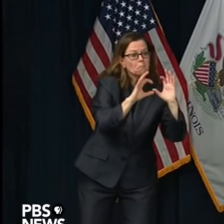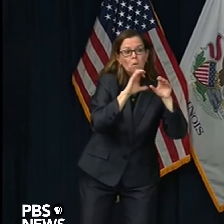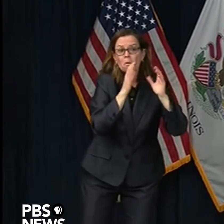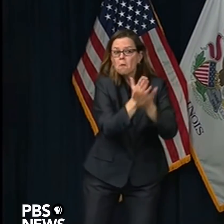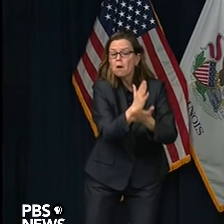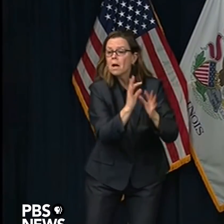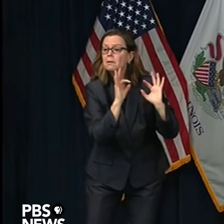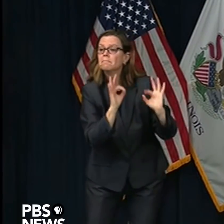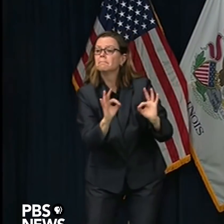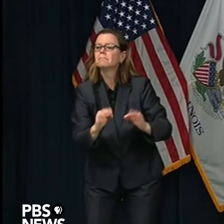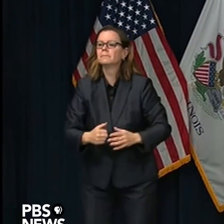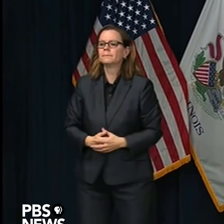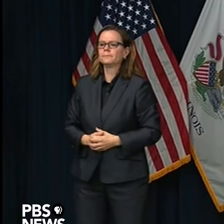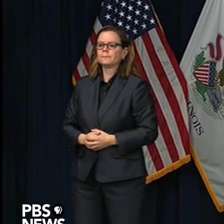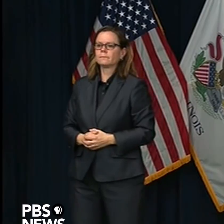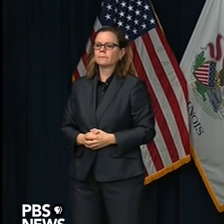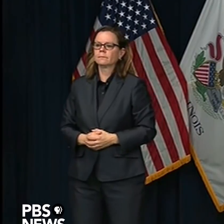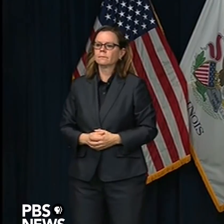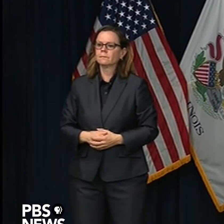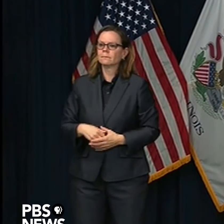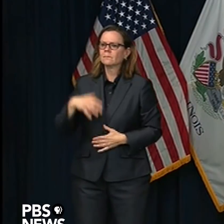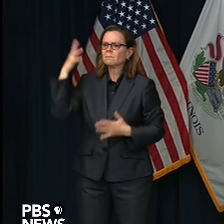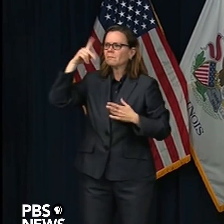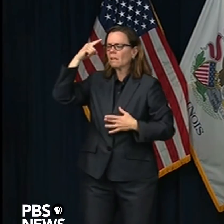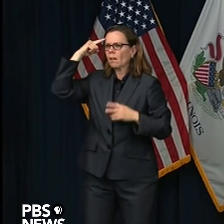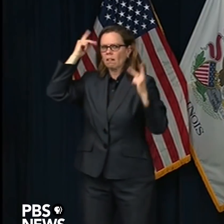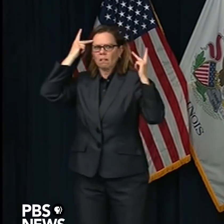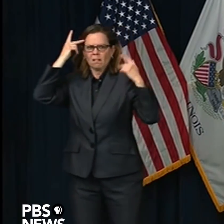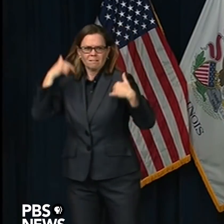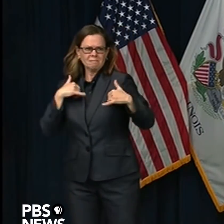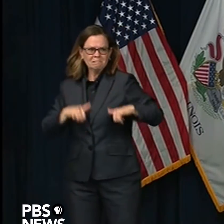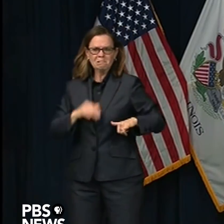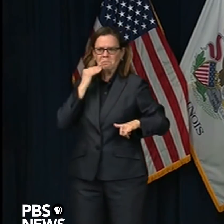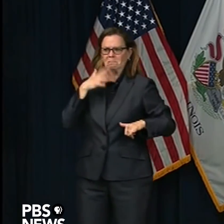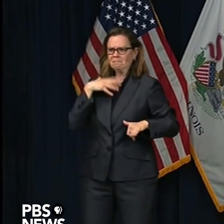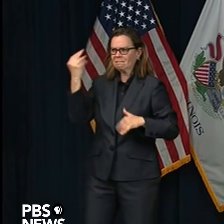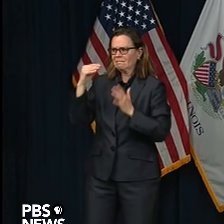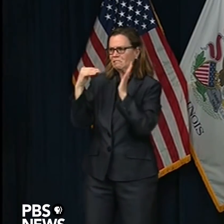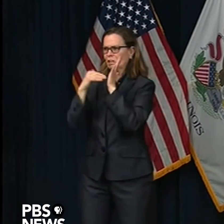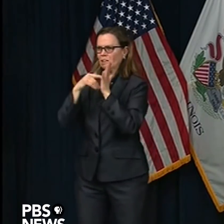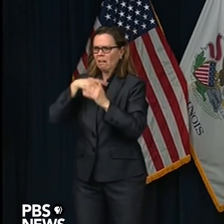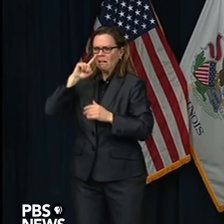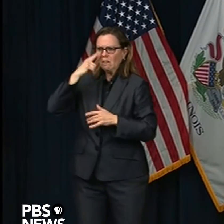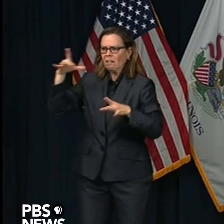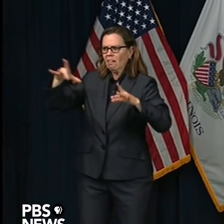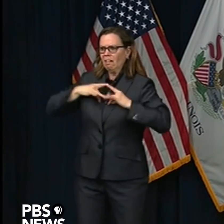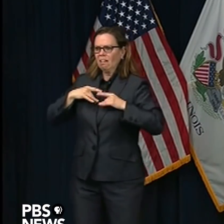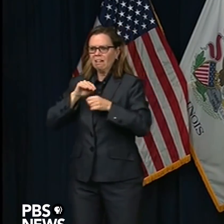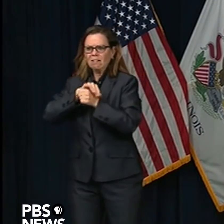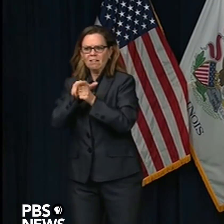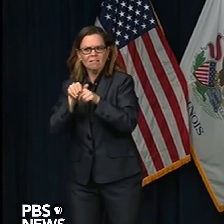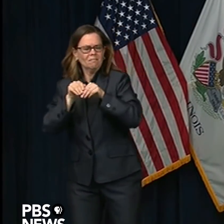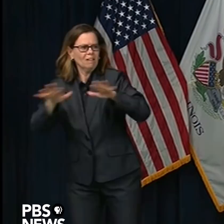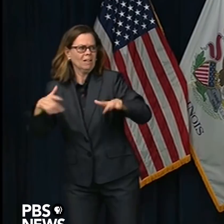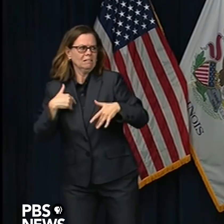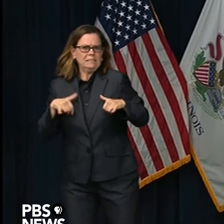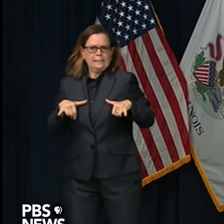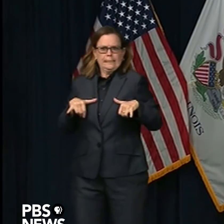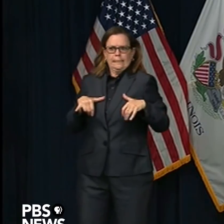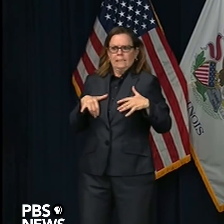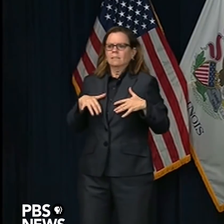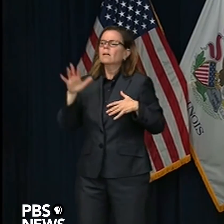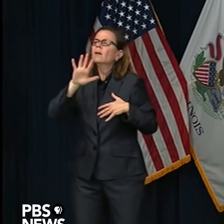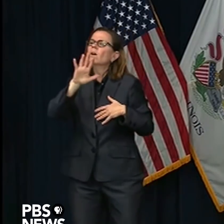being scared to seek out medical care. We want everyone to receive the care that they need. Our hospitals have the